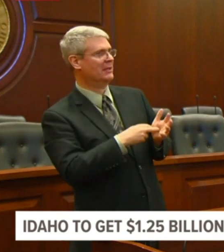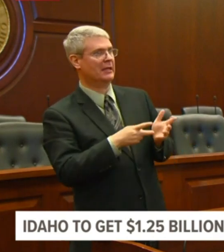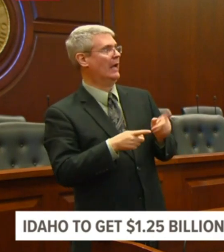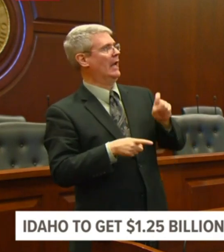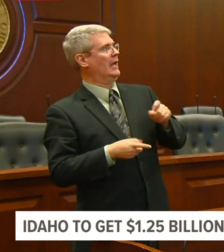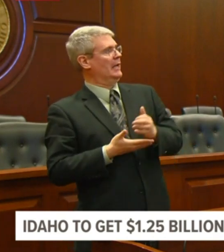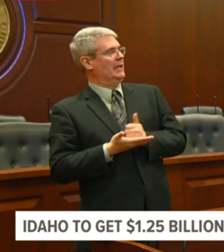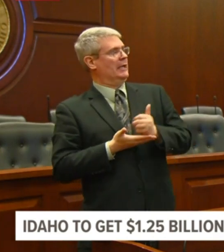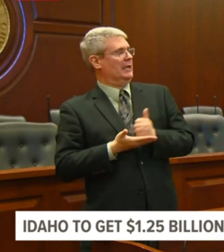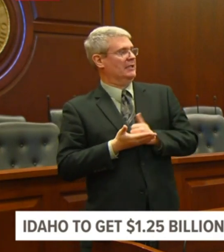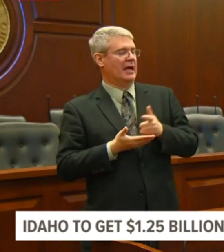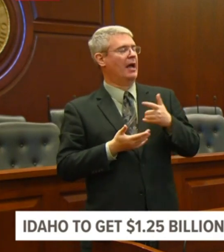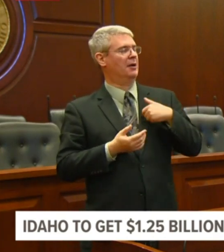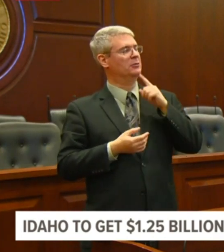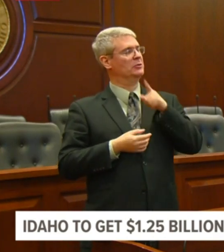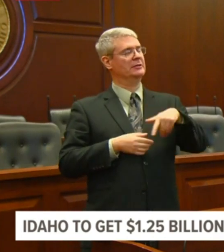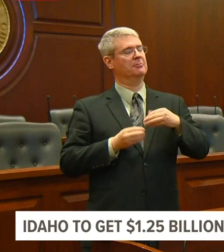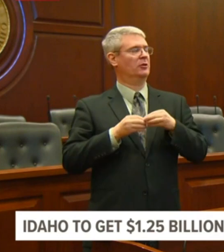Bill.